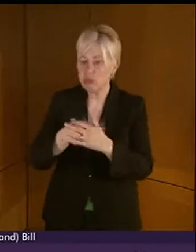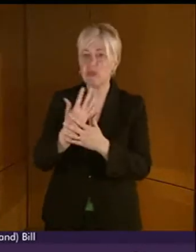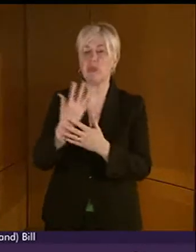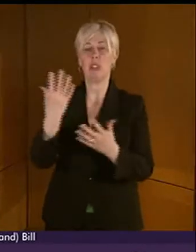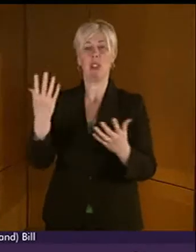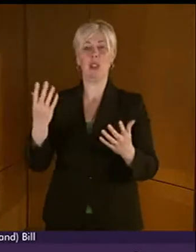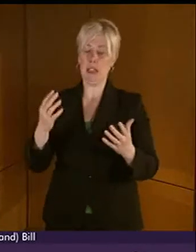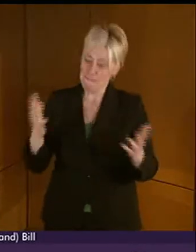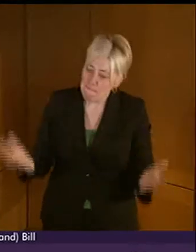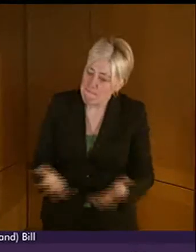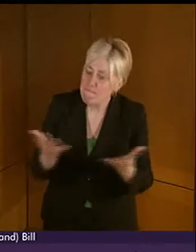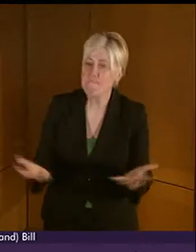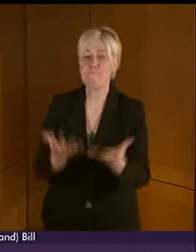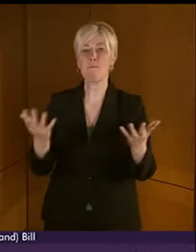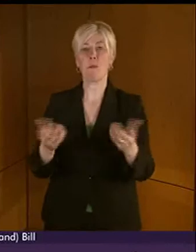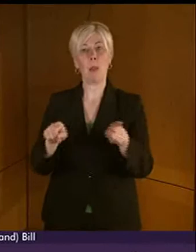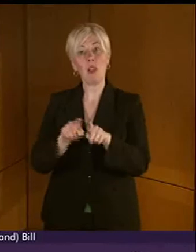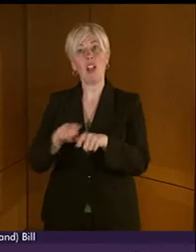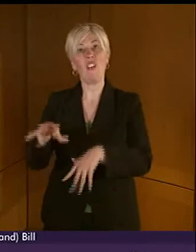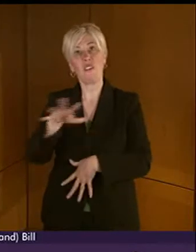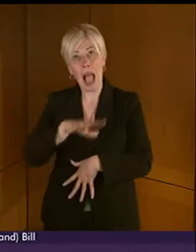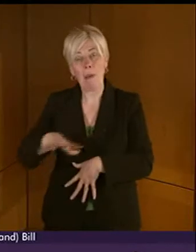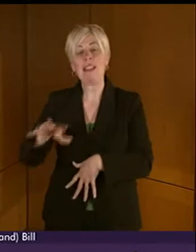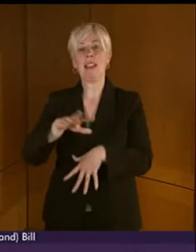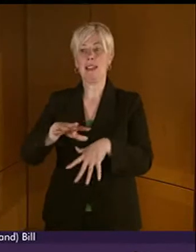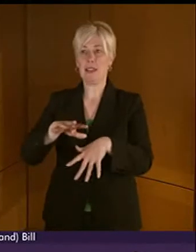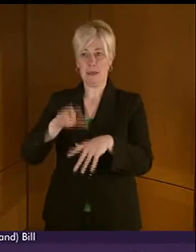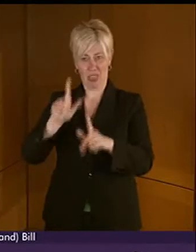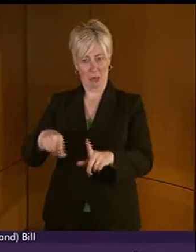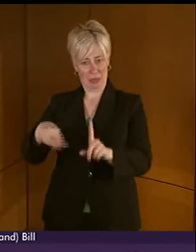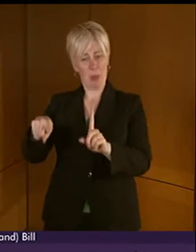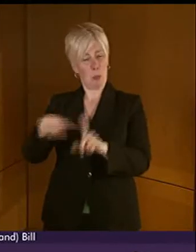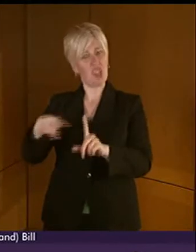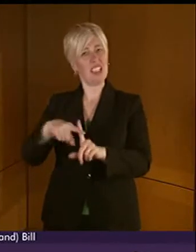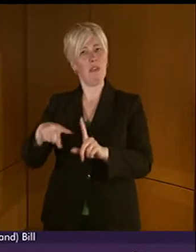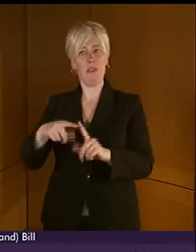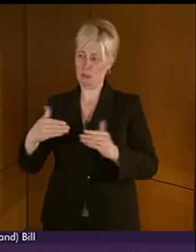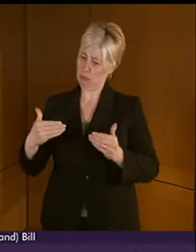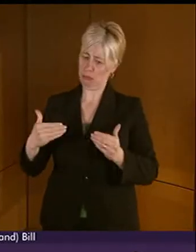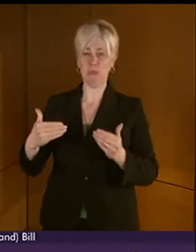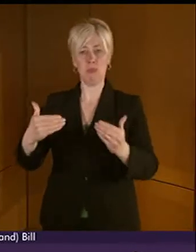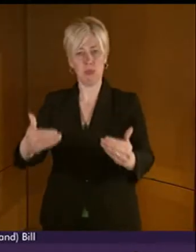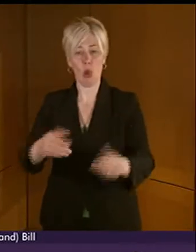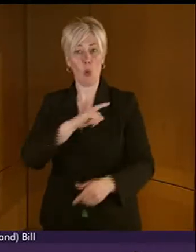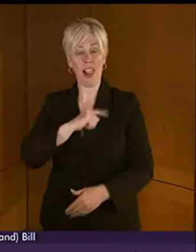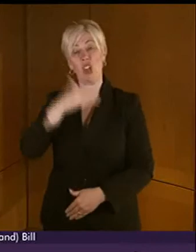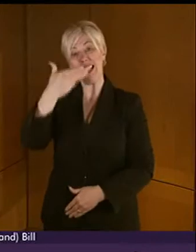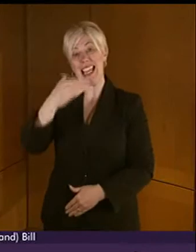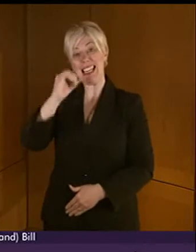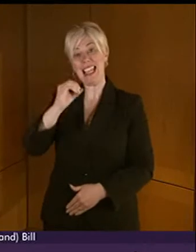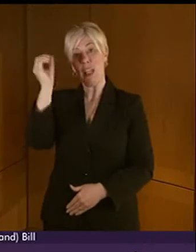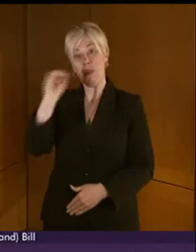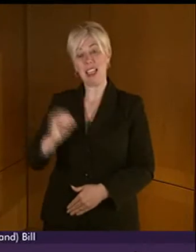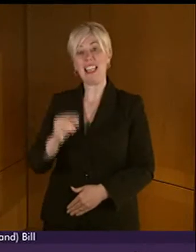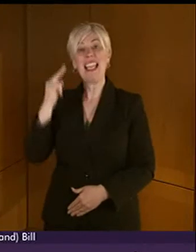child and also helping the families must be a positive way forward, given that 90% of deaf